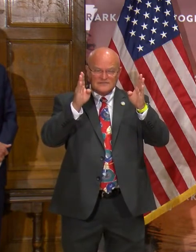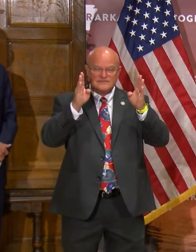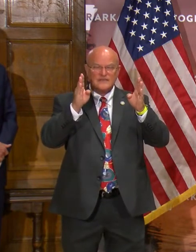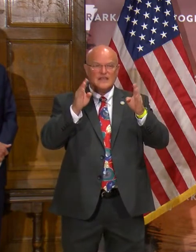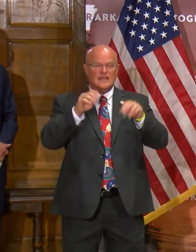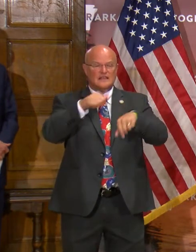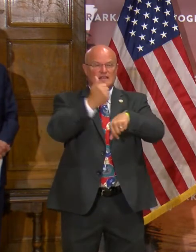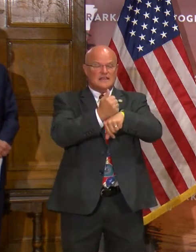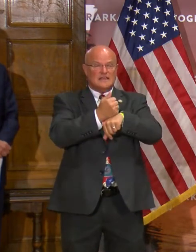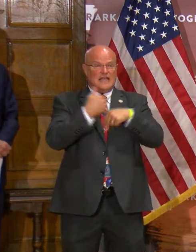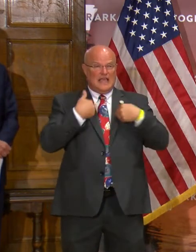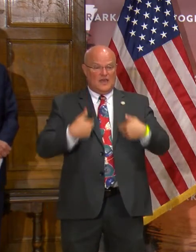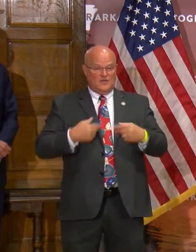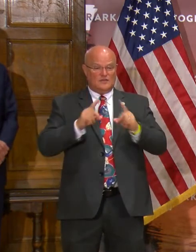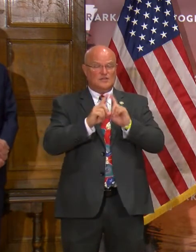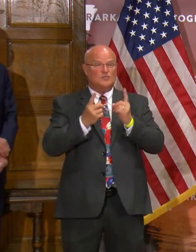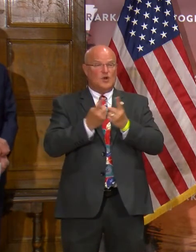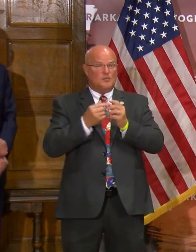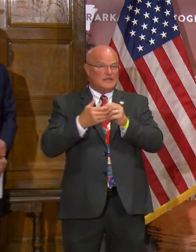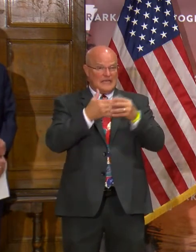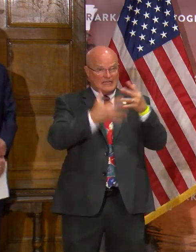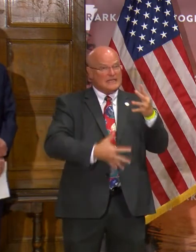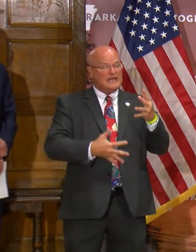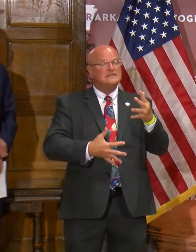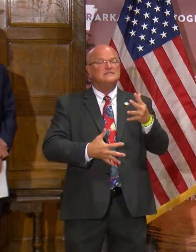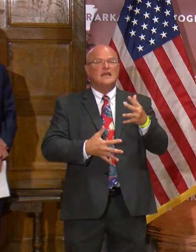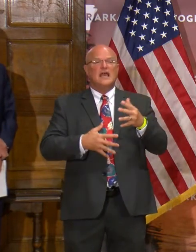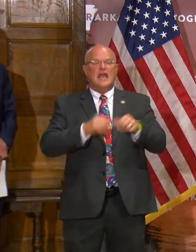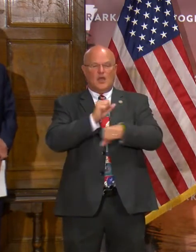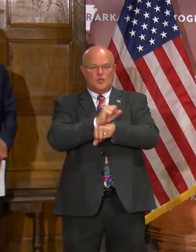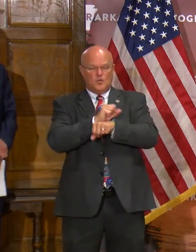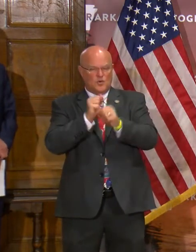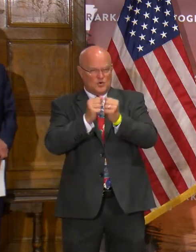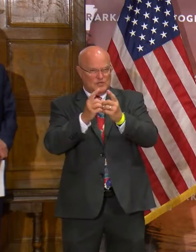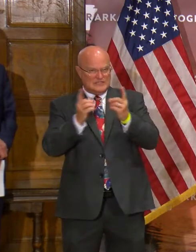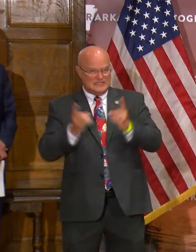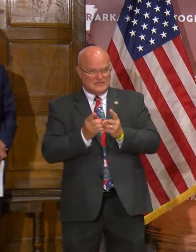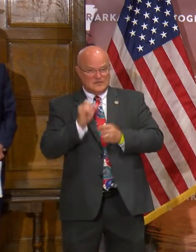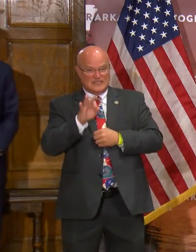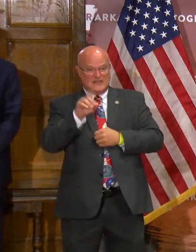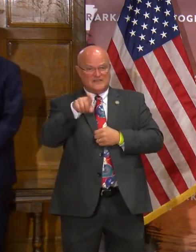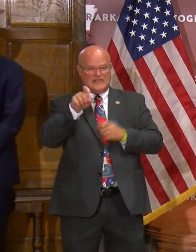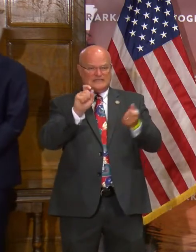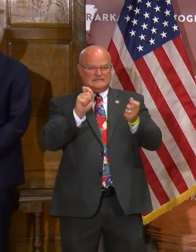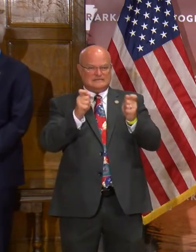by the health department. And we will continue working with districts as modifications become necessary.